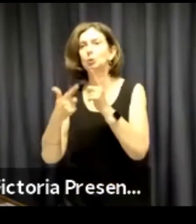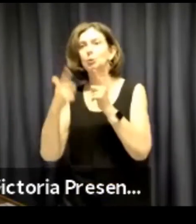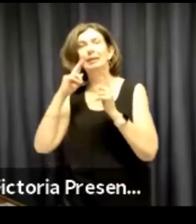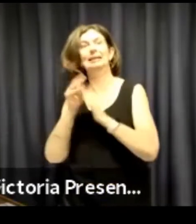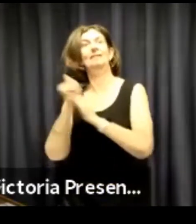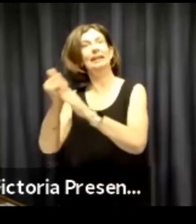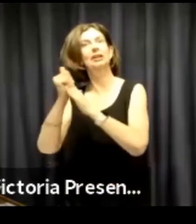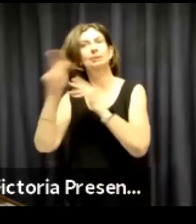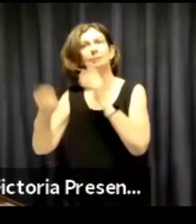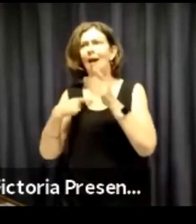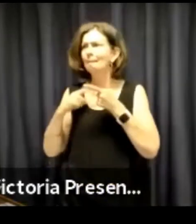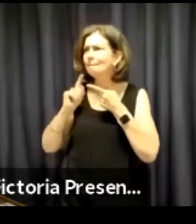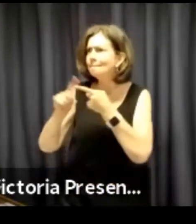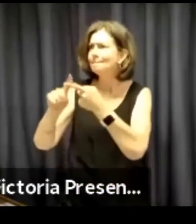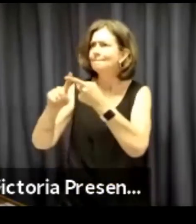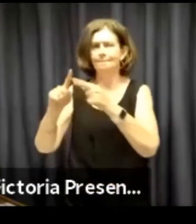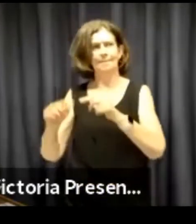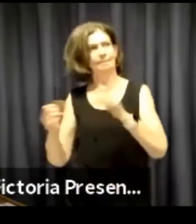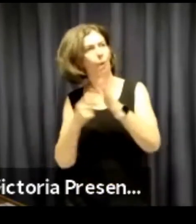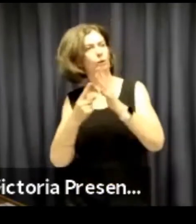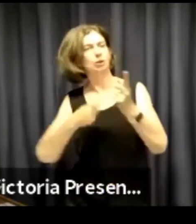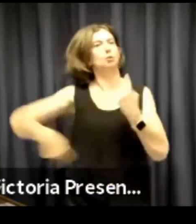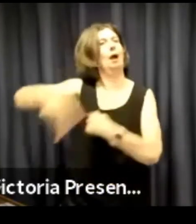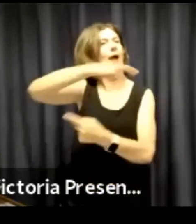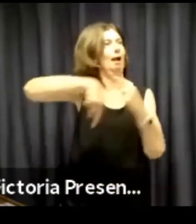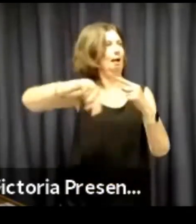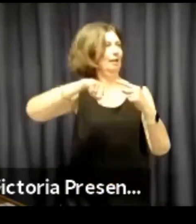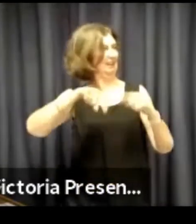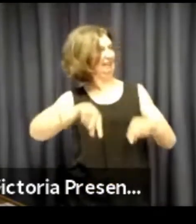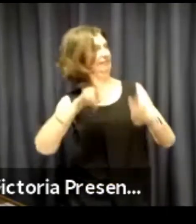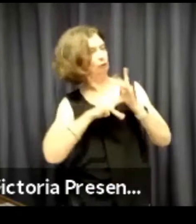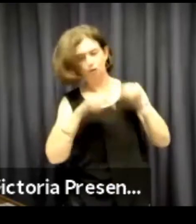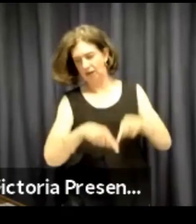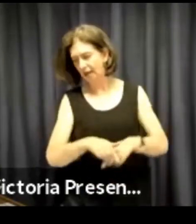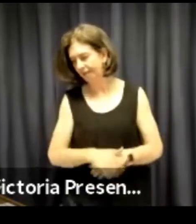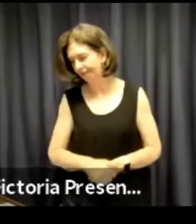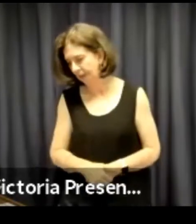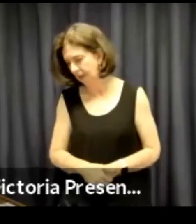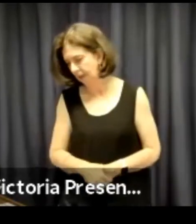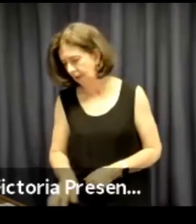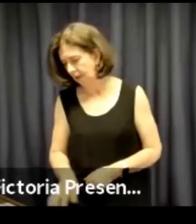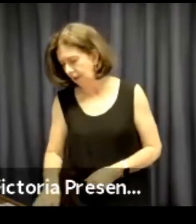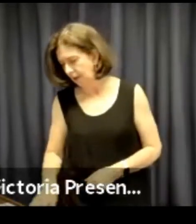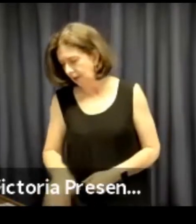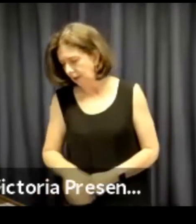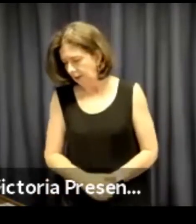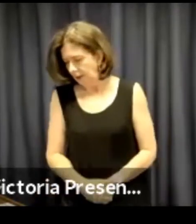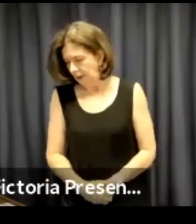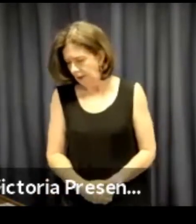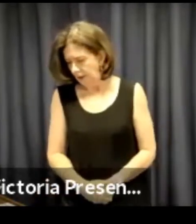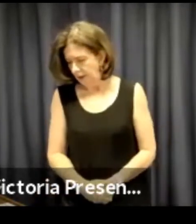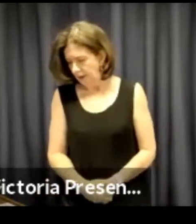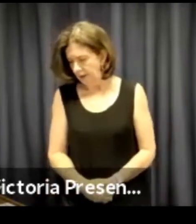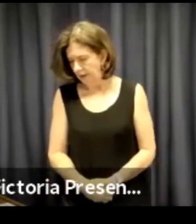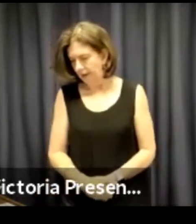We're also looking forward to working with Expression Australia, as they have provided a lot of support to us at Deaf Victoria.